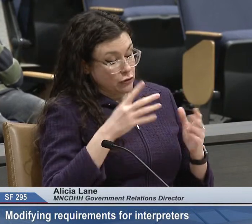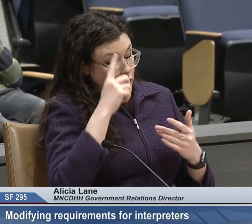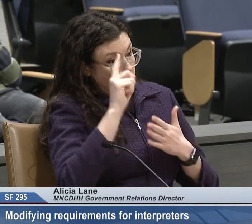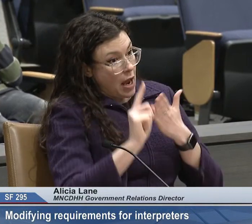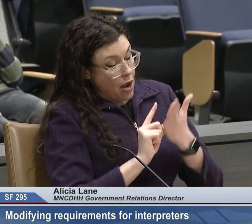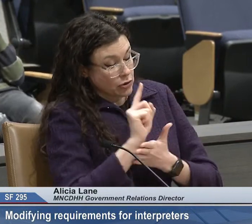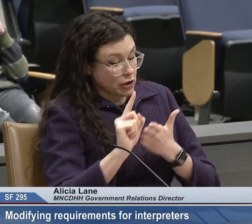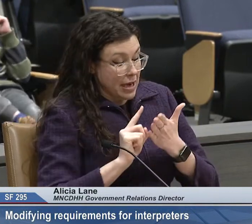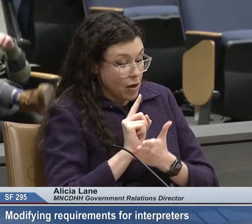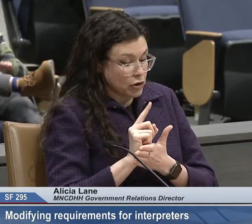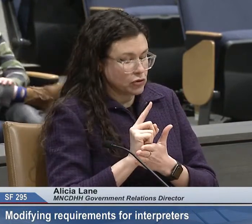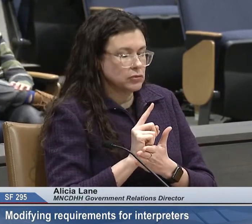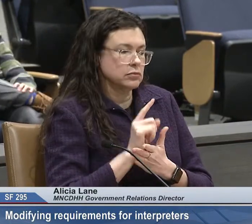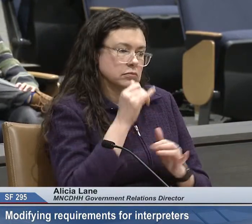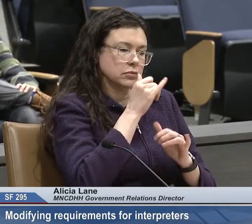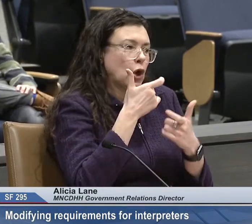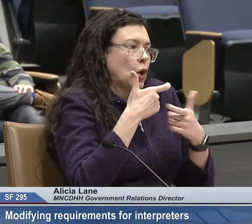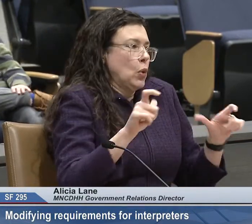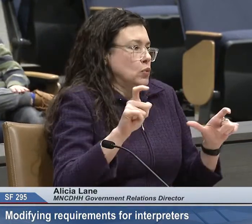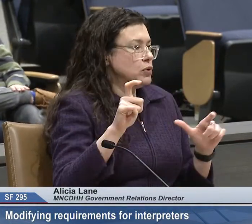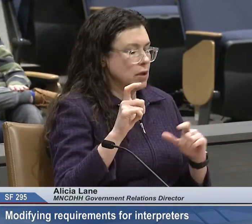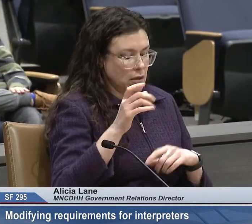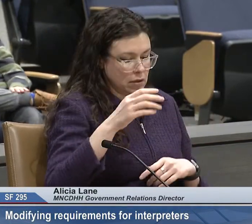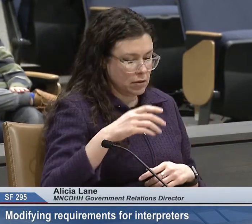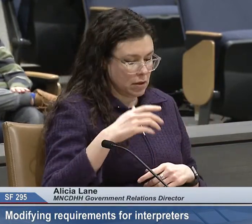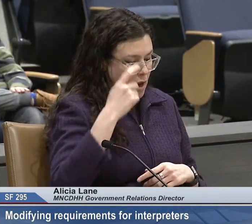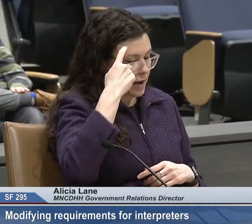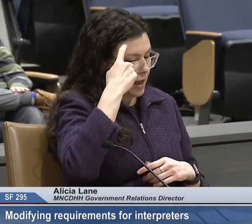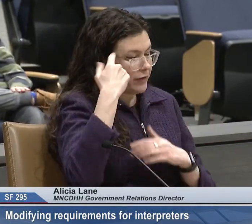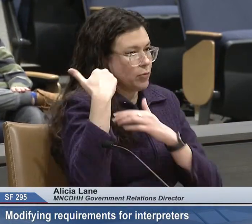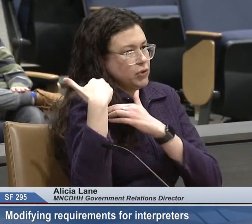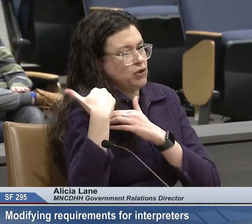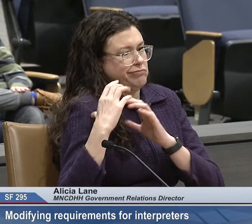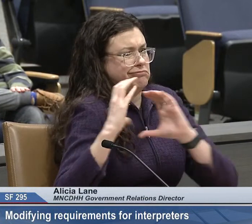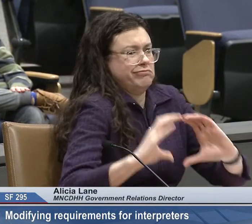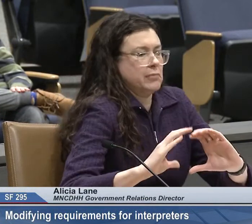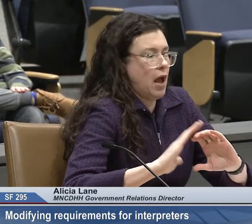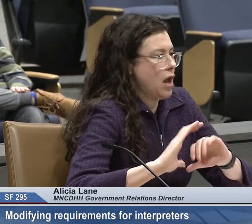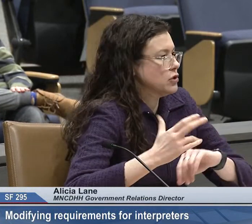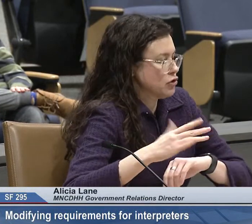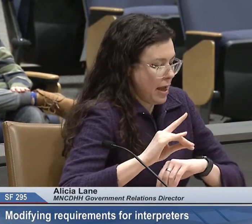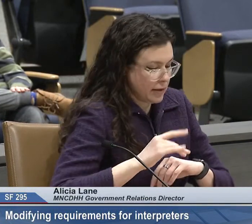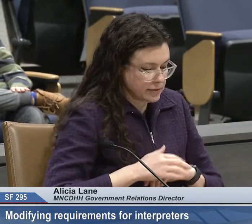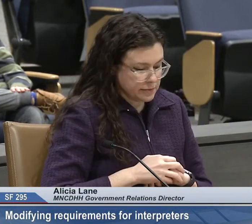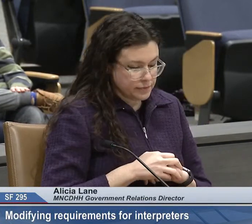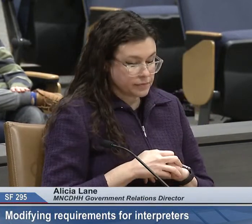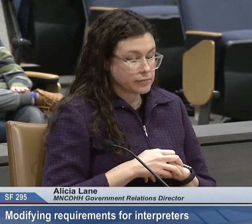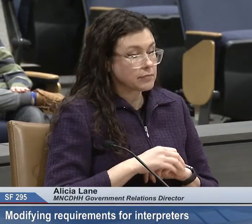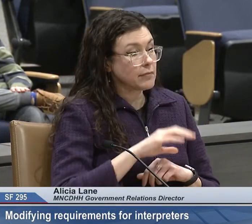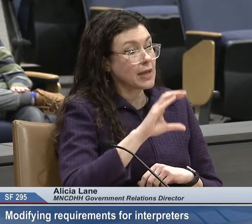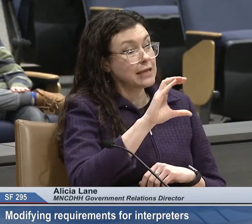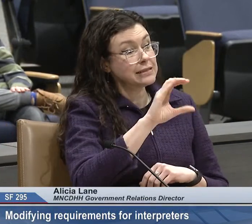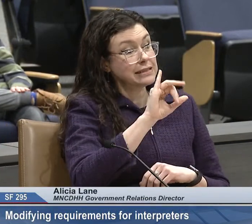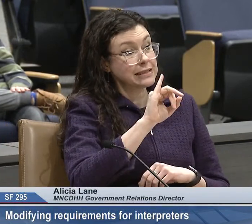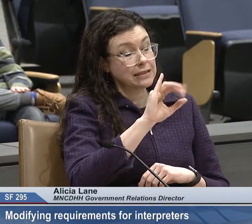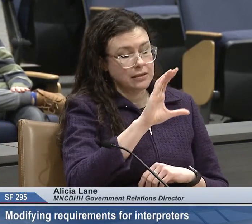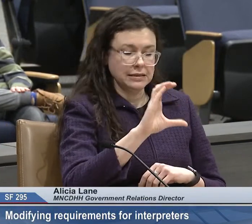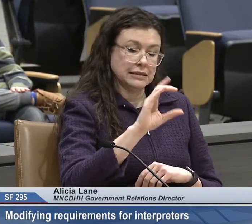Watching an interpreter, a hearing interpreter, for hours on end is a huge cognitive burden to put on a